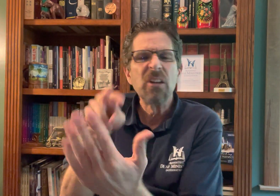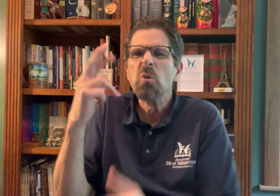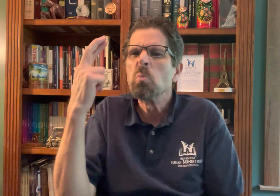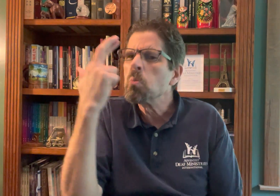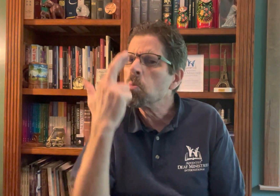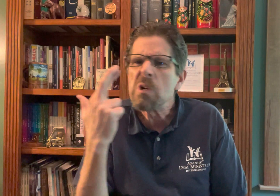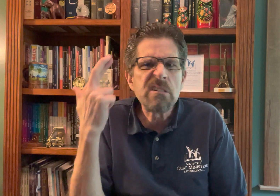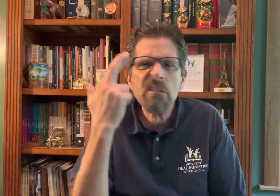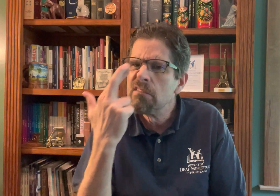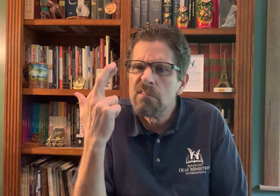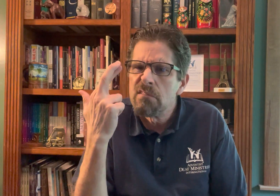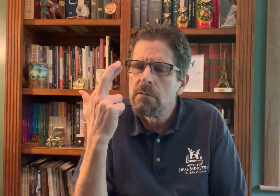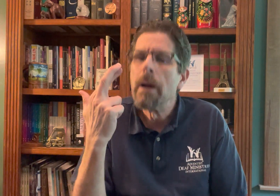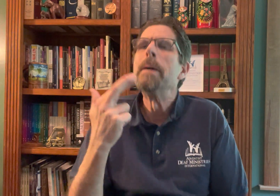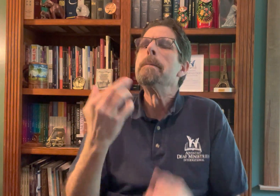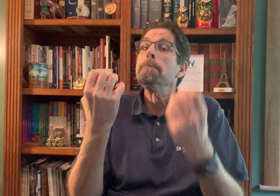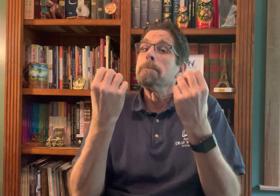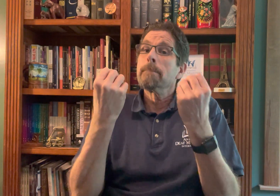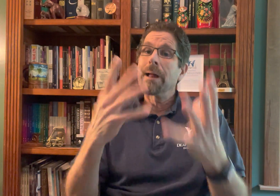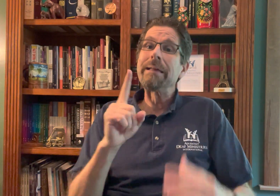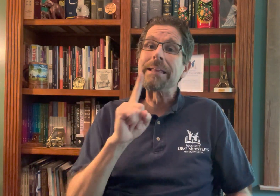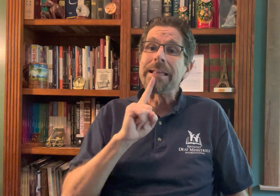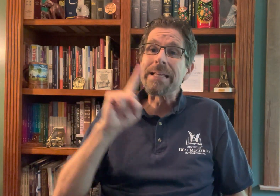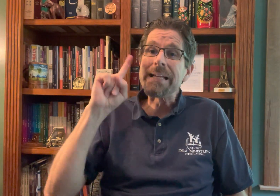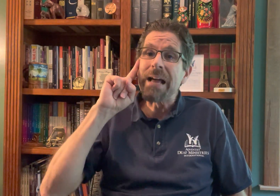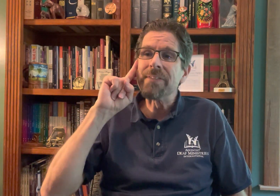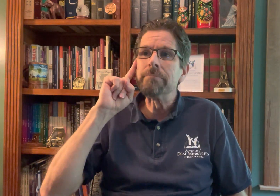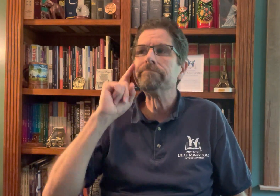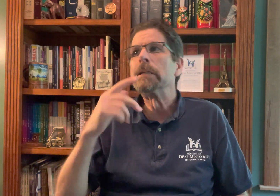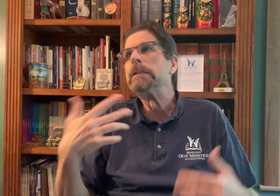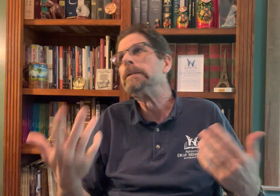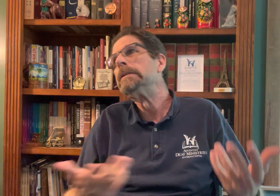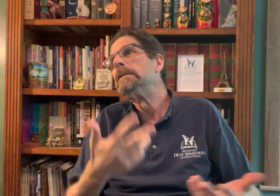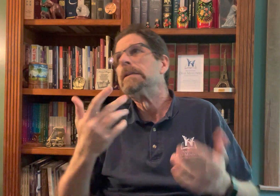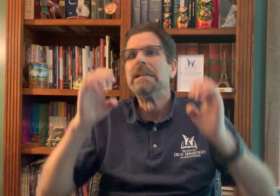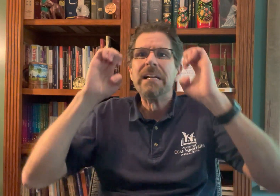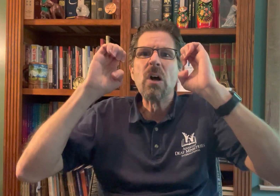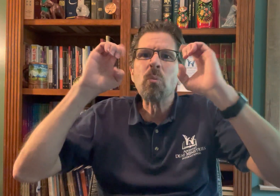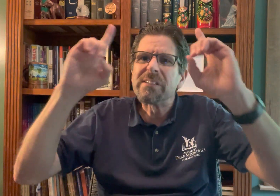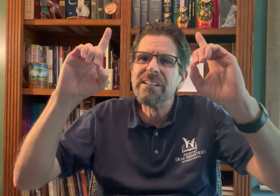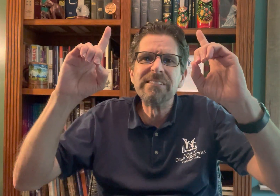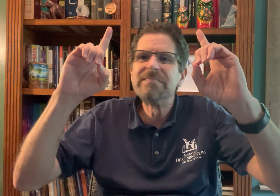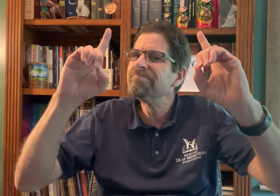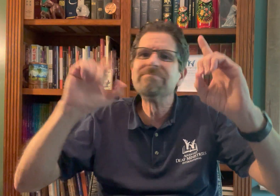Reading materials need to be done in easy English. And